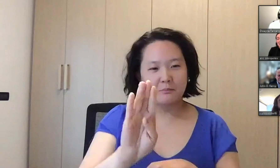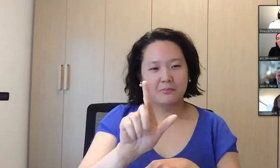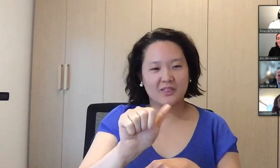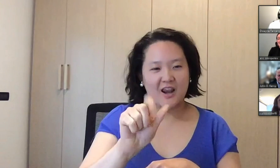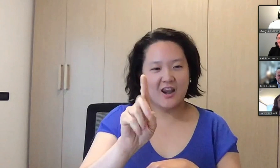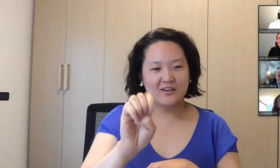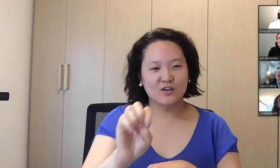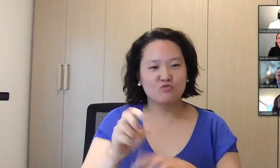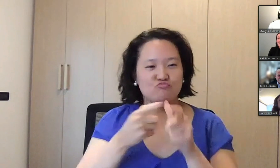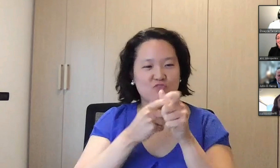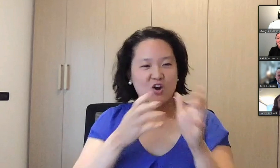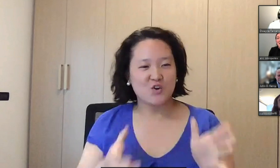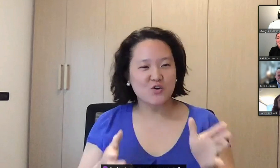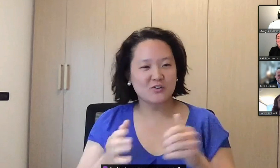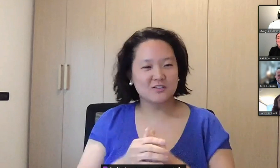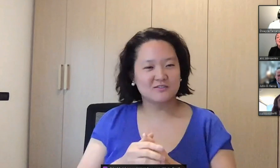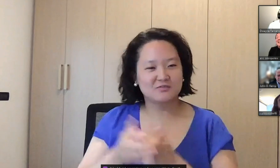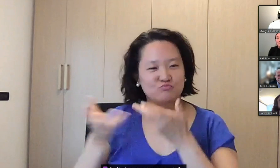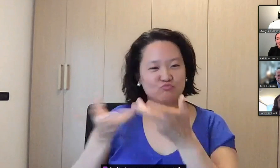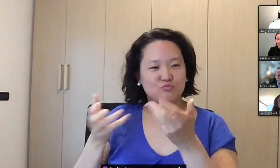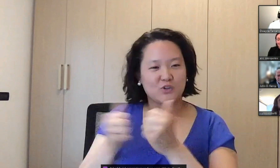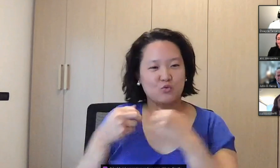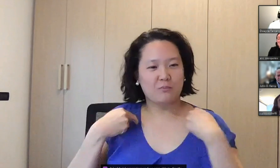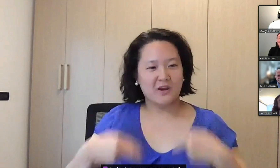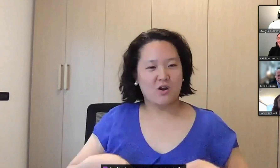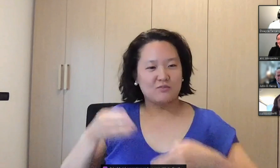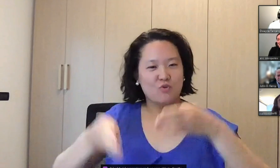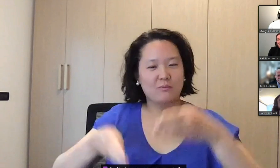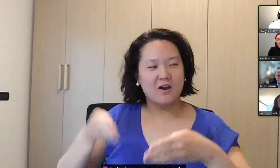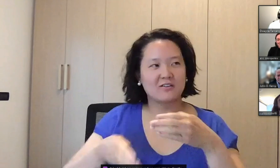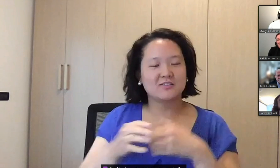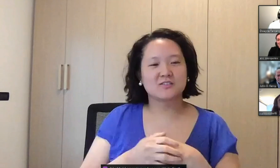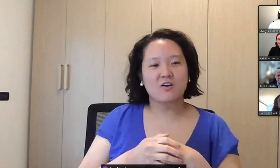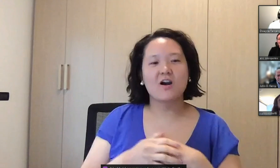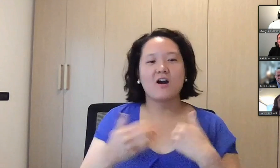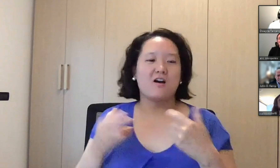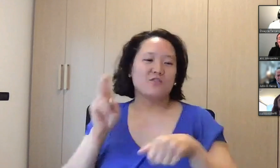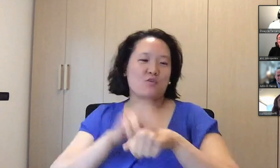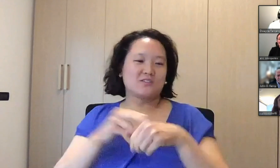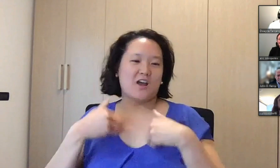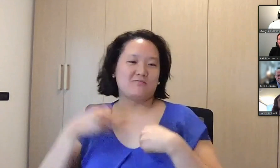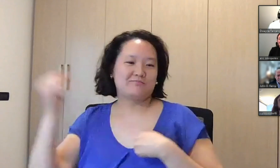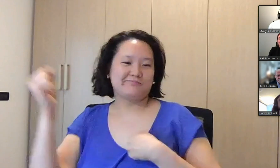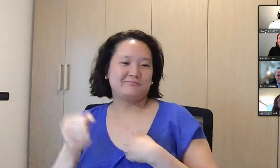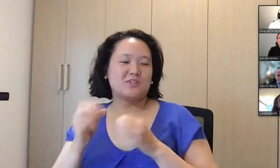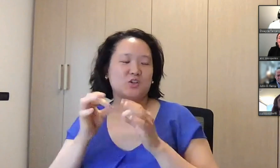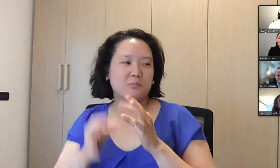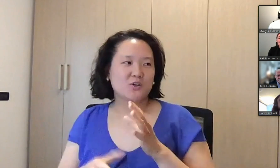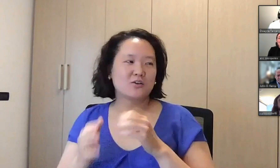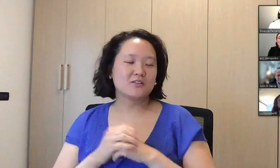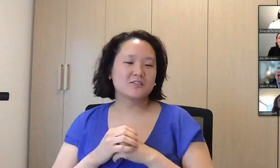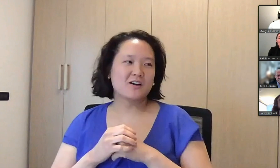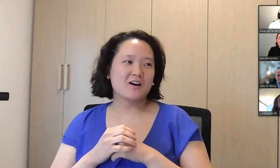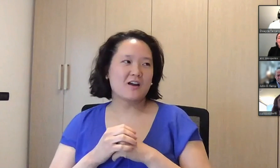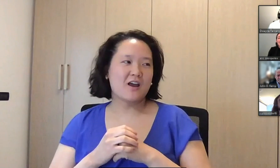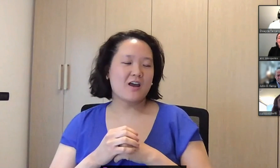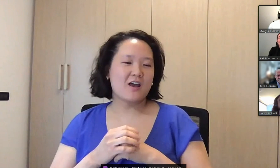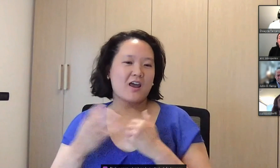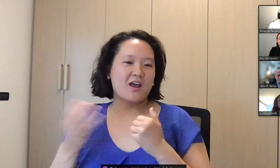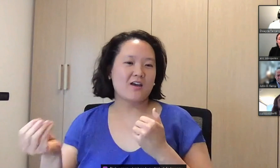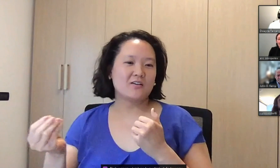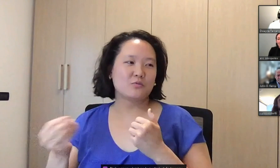it looked like Blade Runner is what it made me think of. So for some context. So,